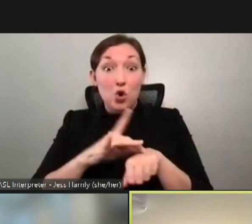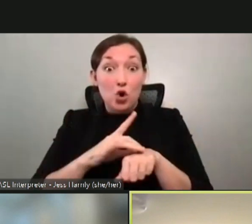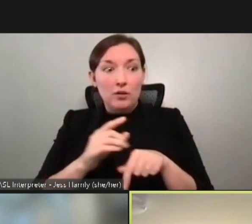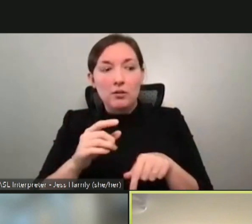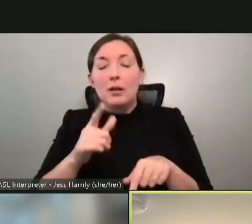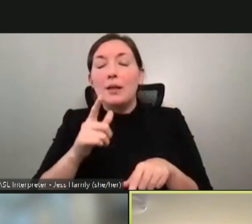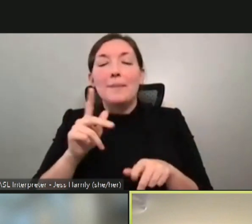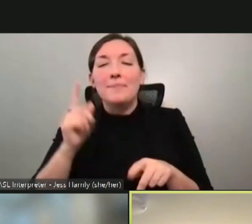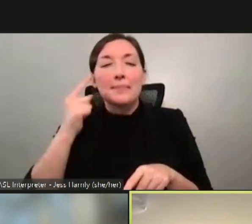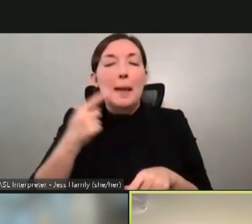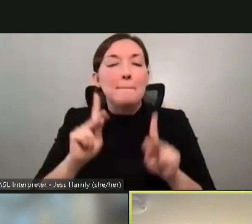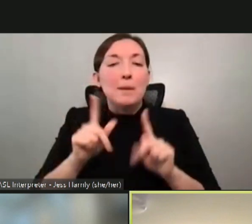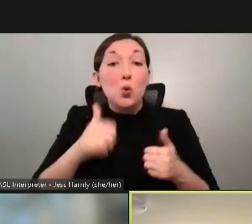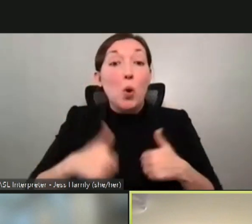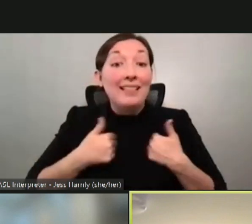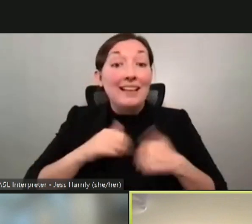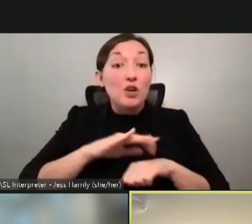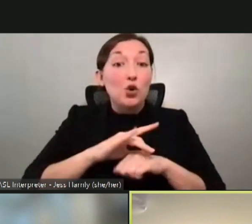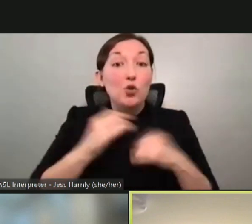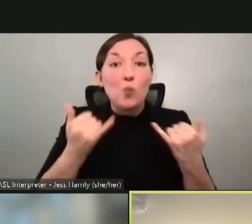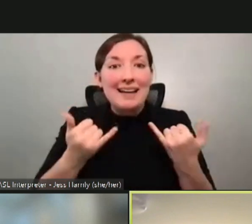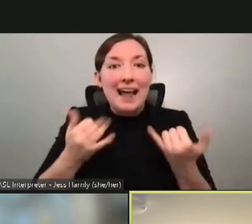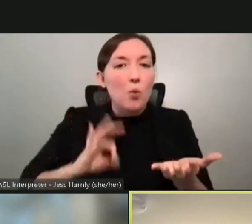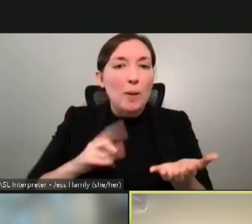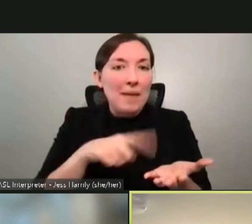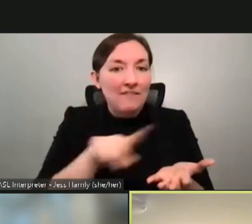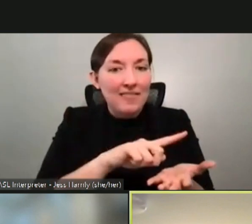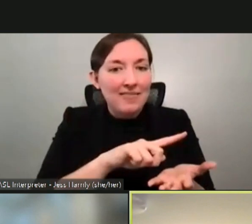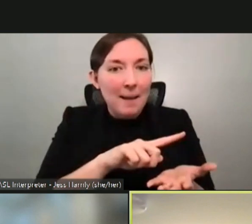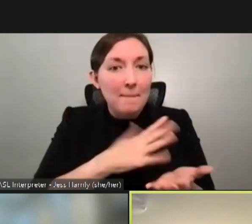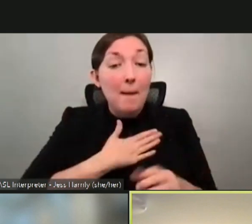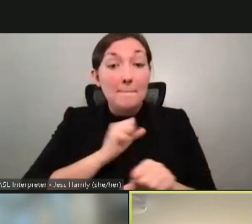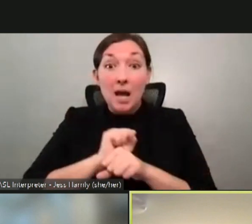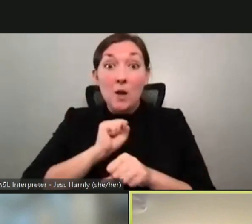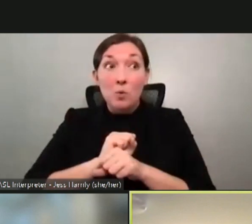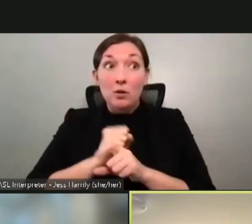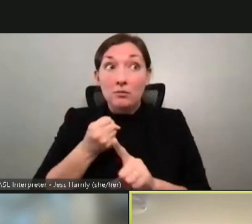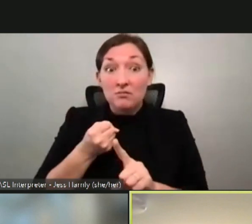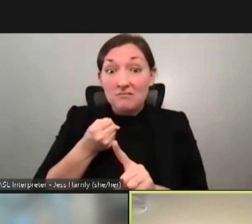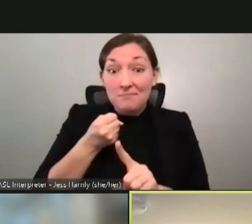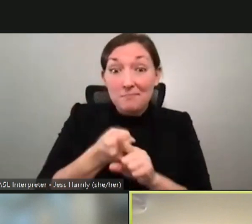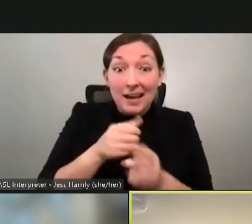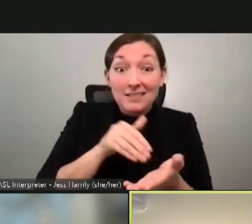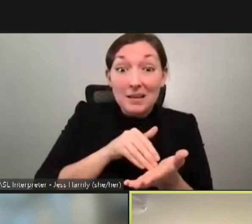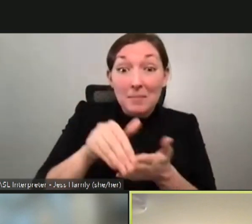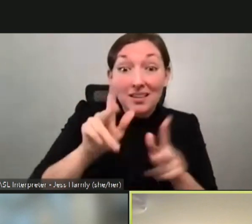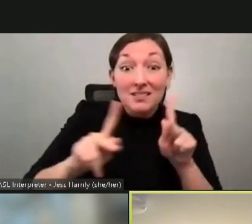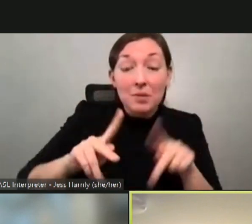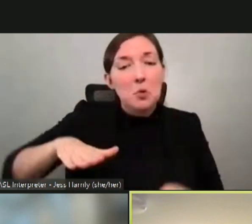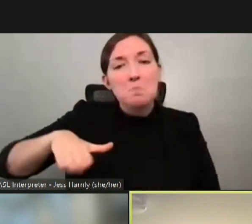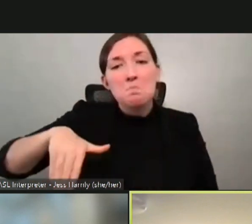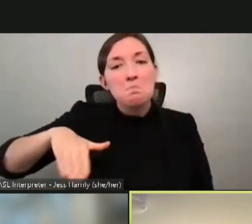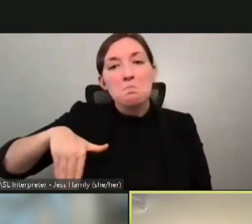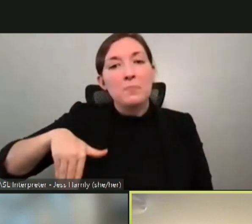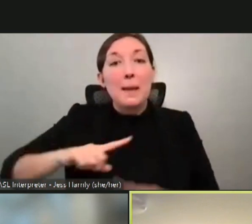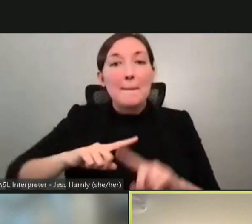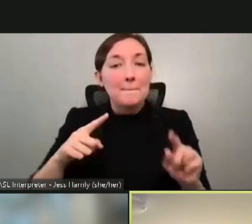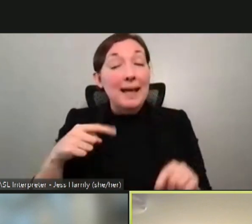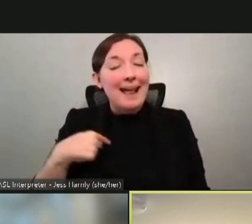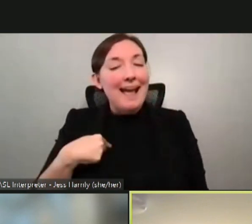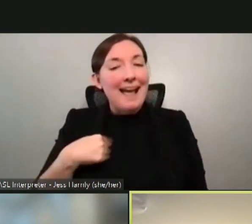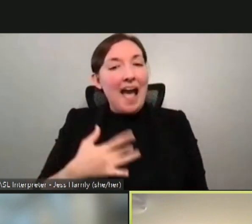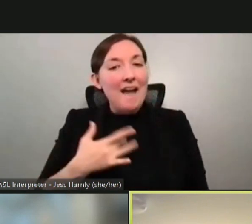although I can say my work is impacting millions of people yet, but I'm pretty sure